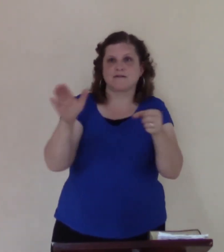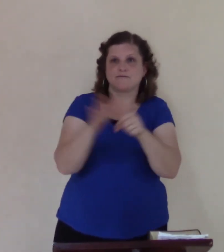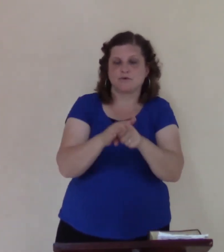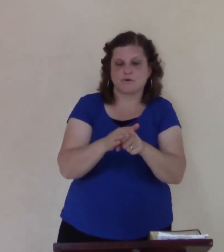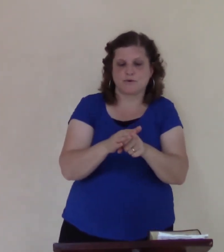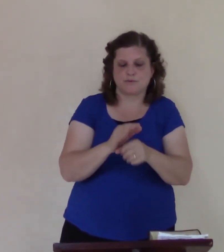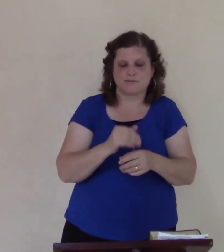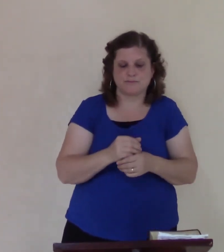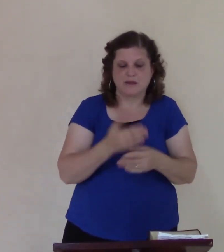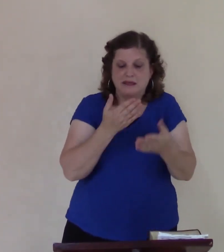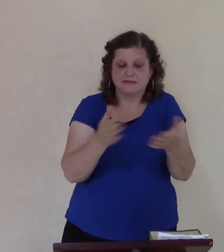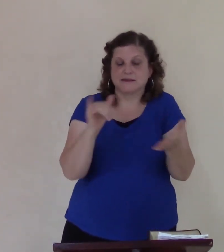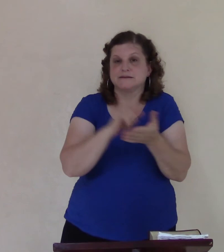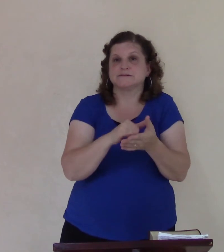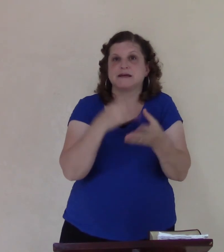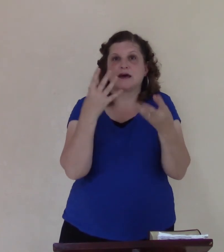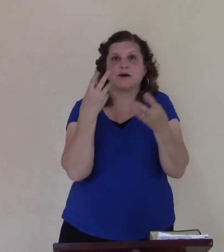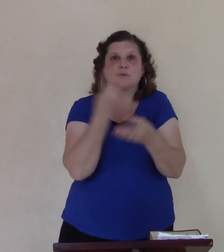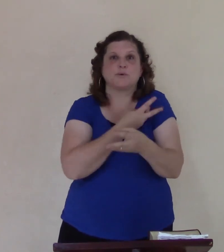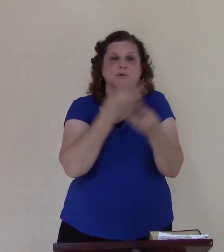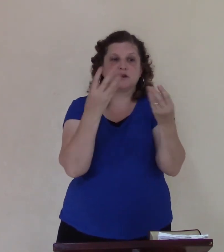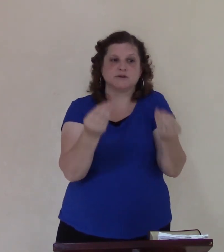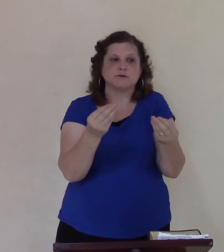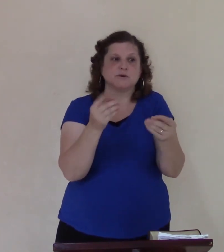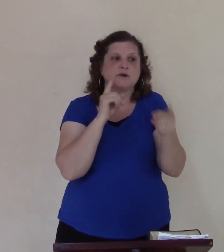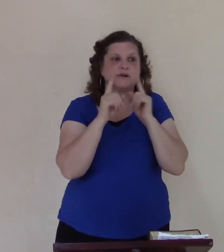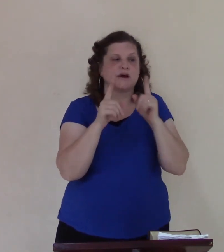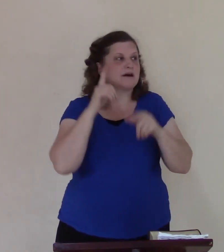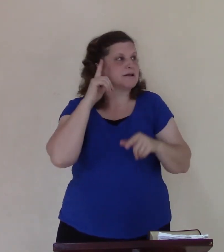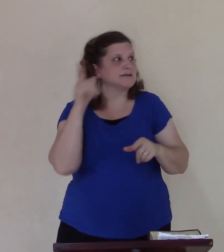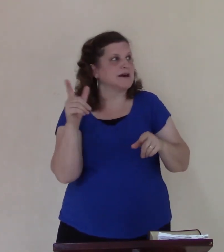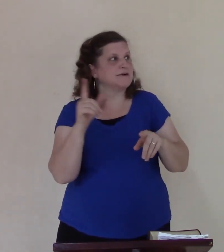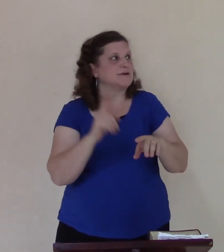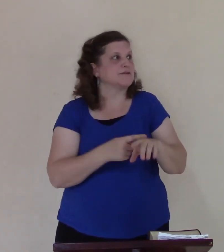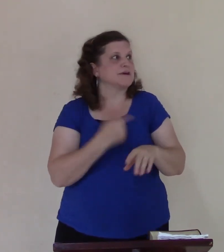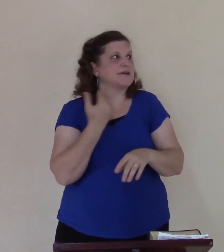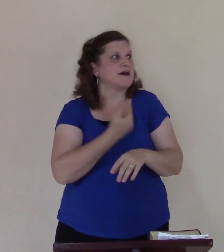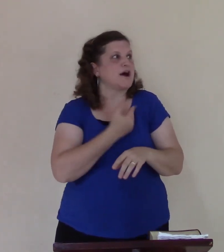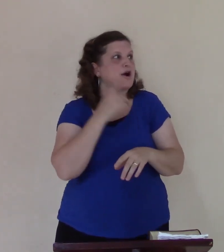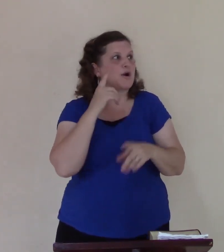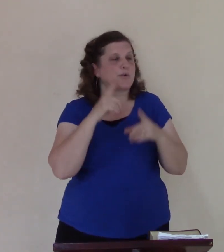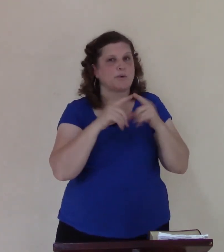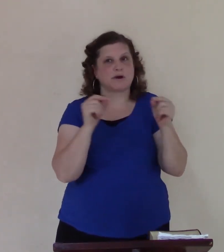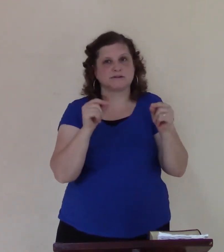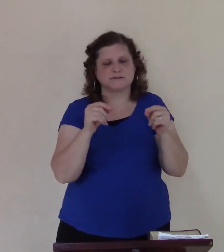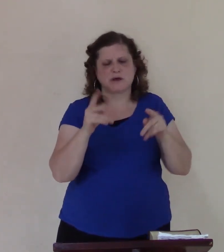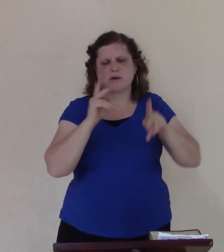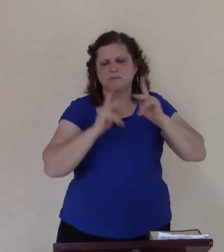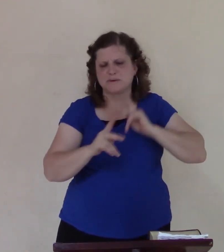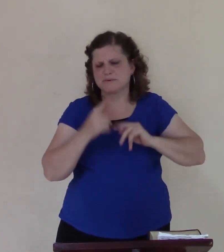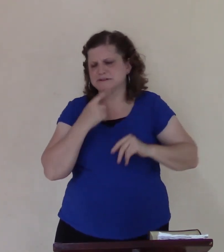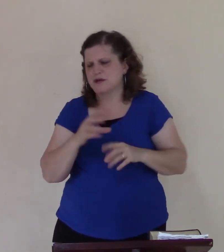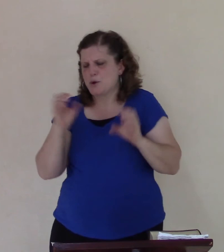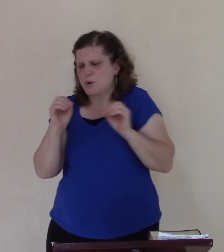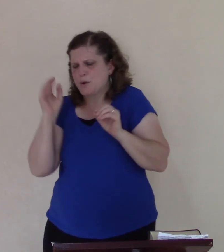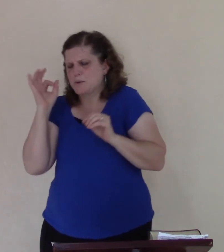louder than others I've had people come to me oh pastor think oh pastor without you